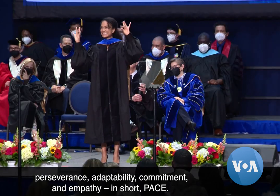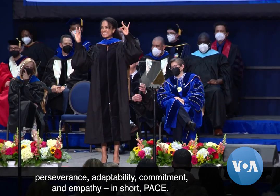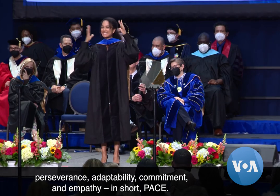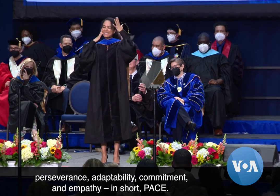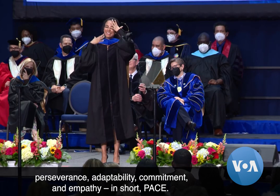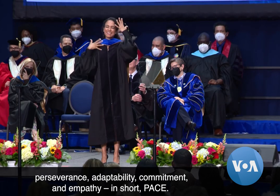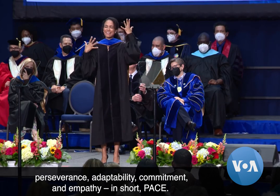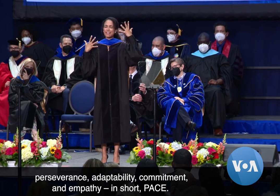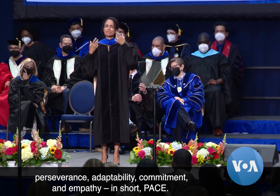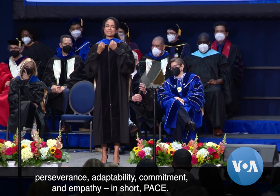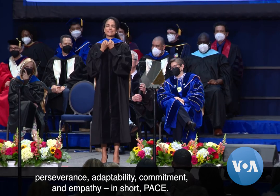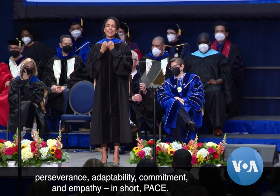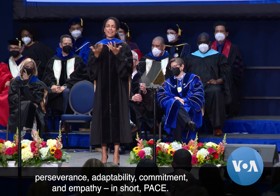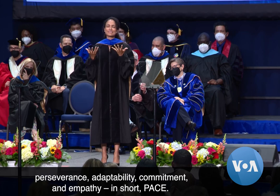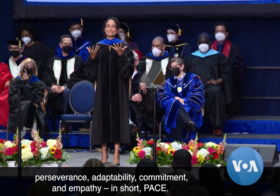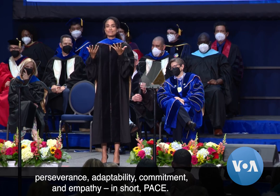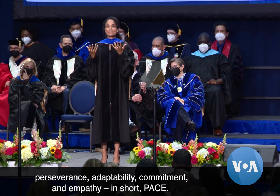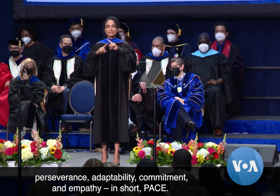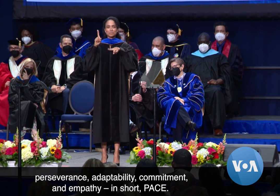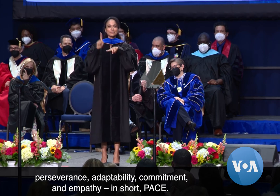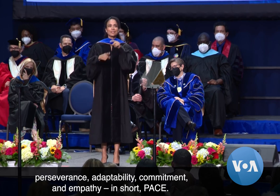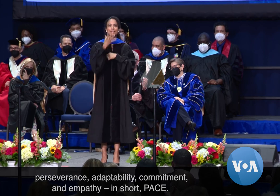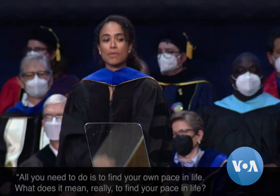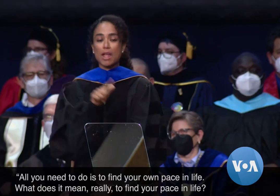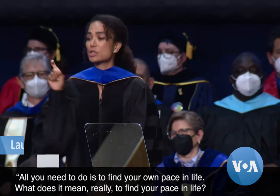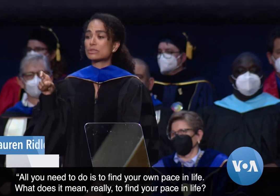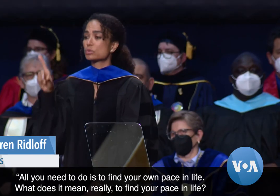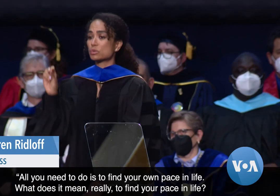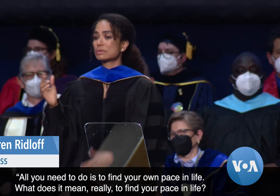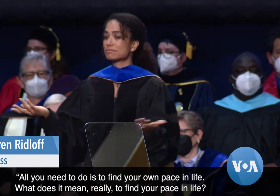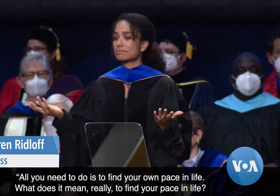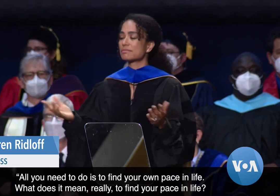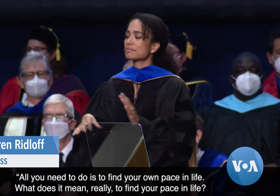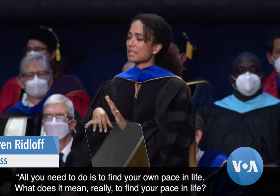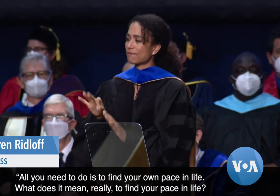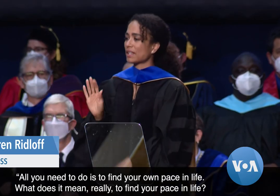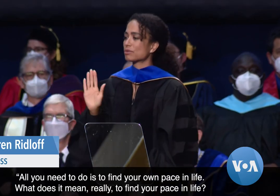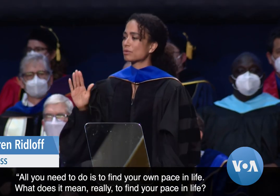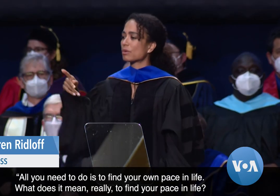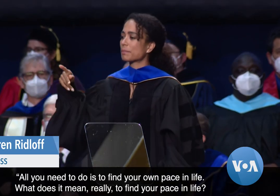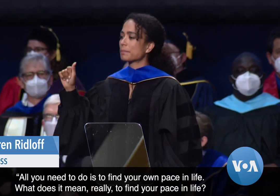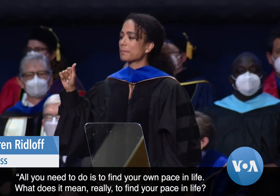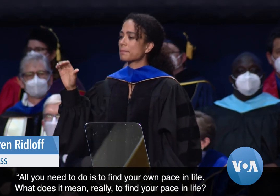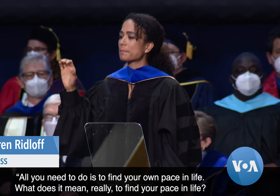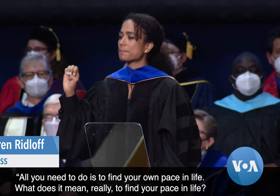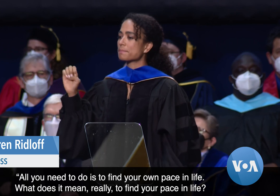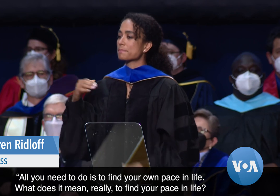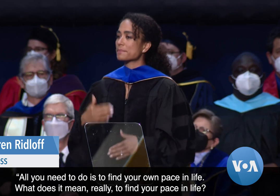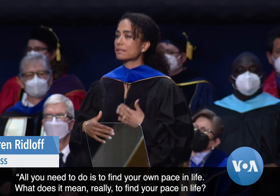and empathy. In short, pace. All you need to do is to find your own pace in life.